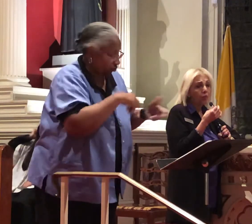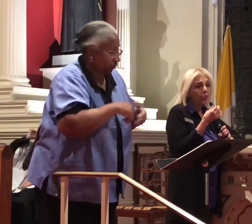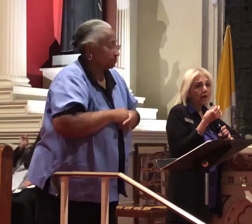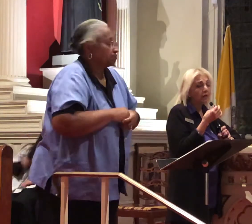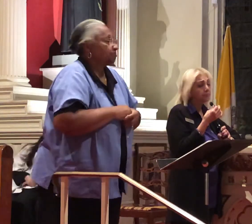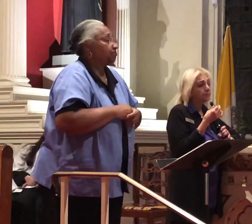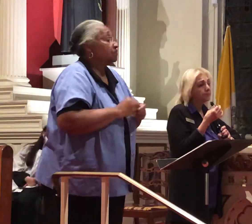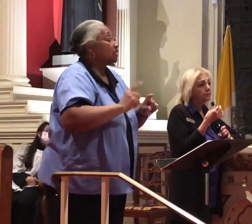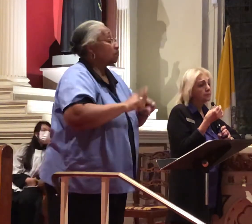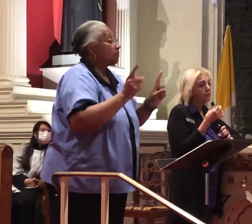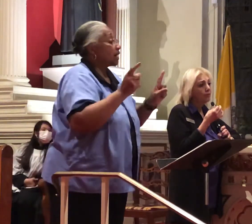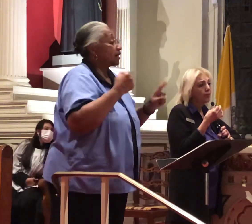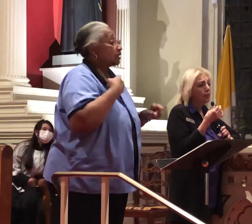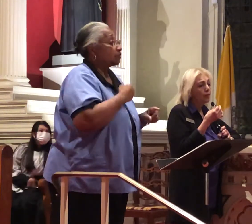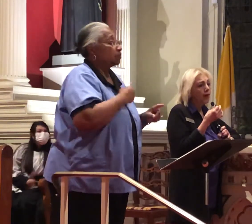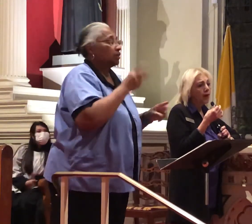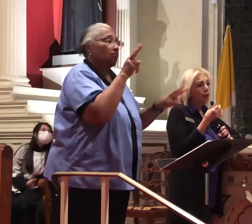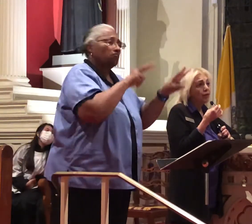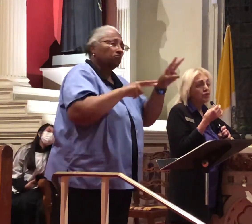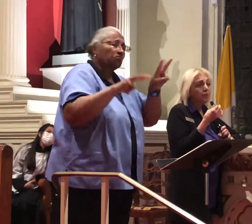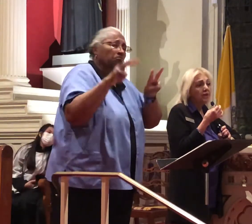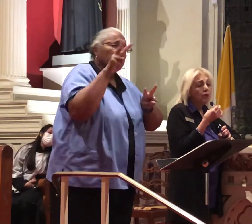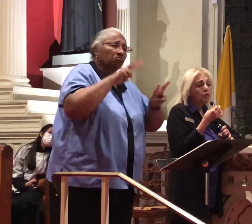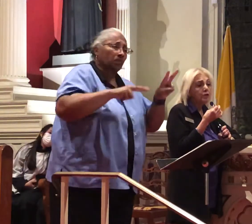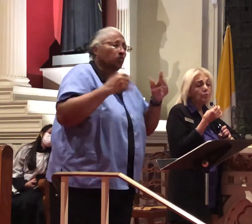but as we look at the world today